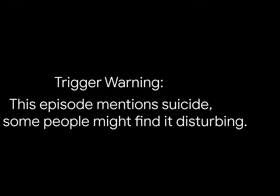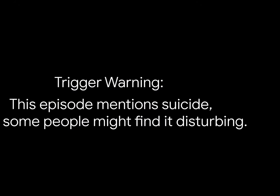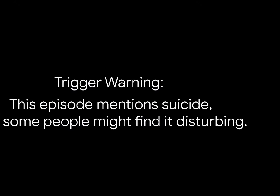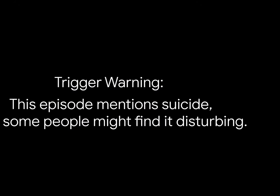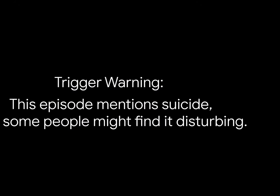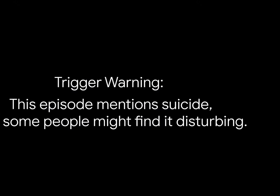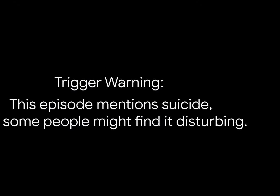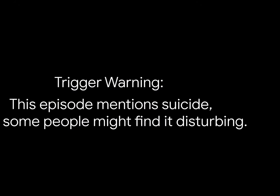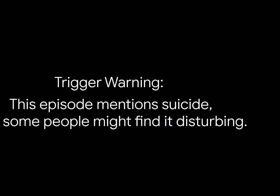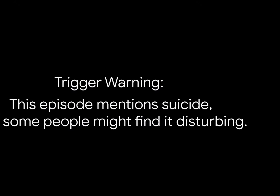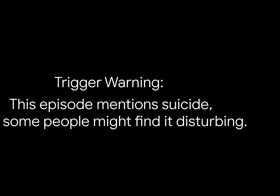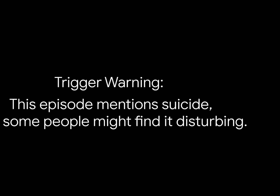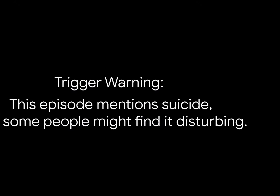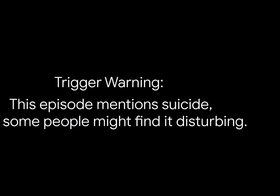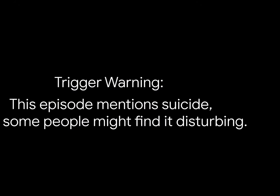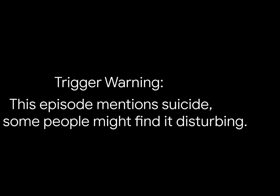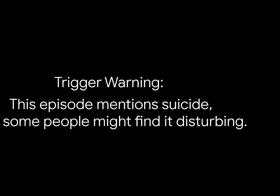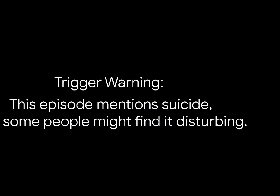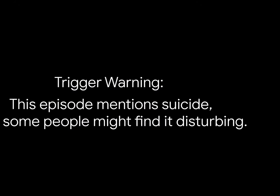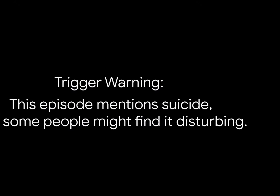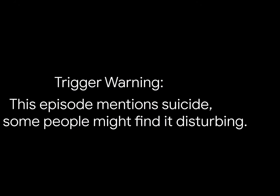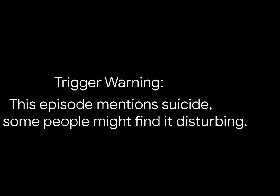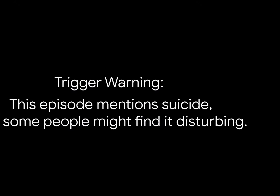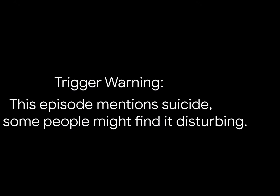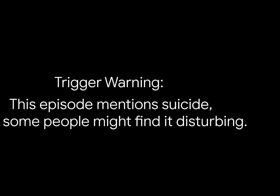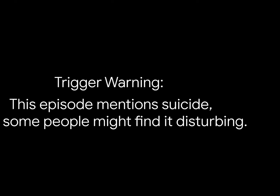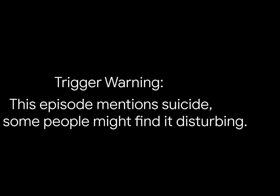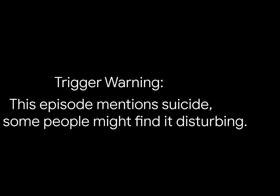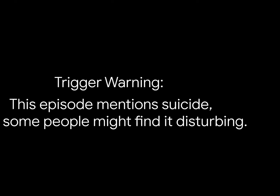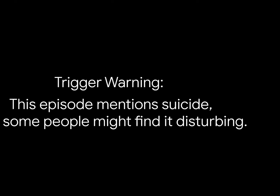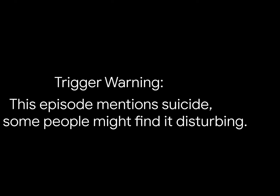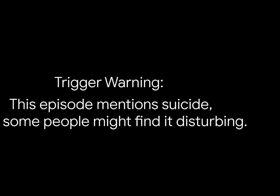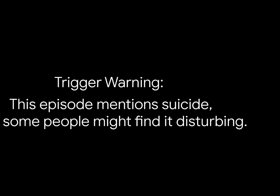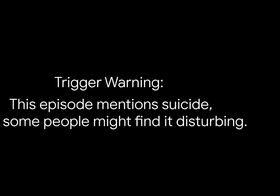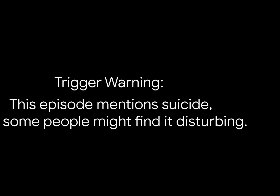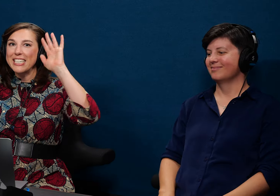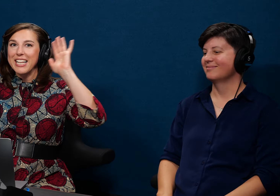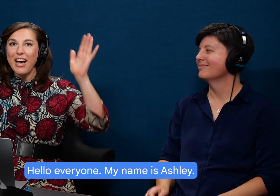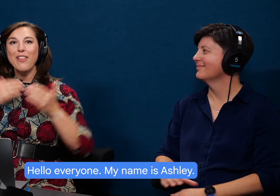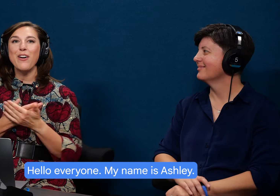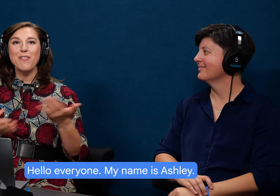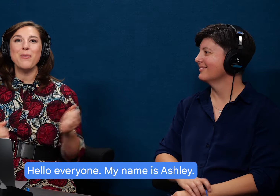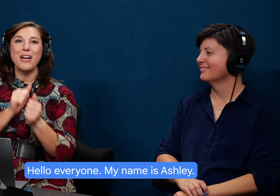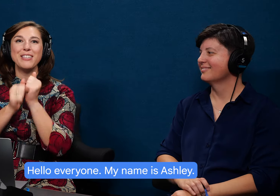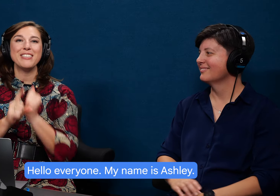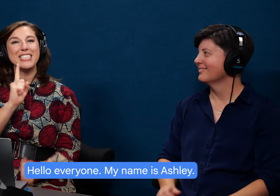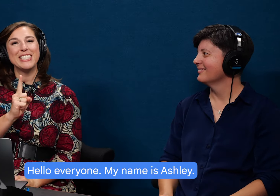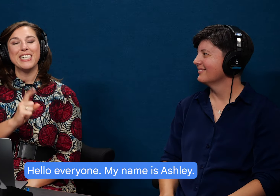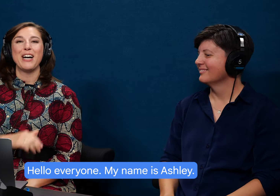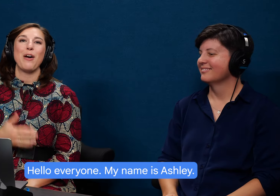Trigger warning. This episode mentions suicide and some people might find it disturbing. Hello, everyone.